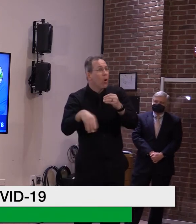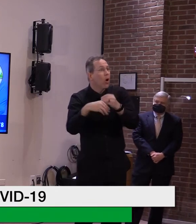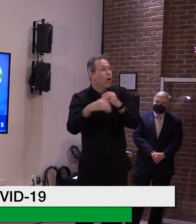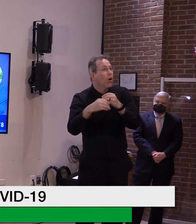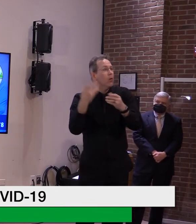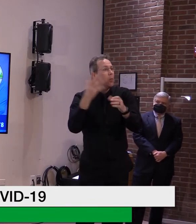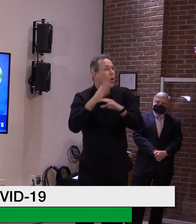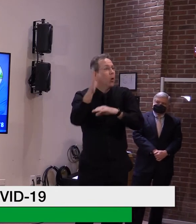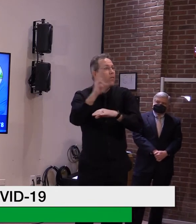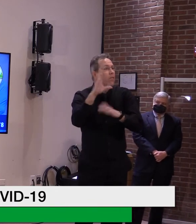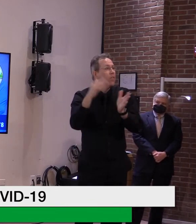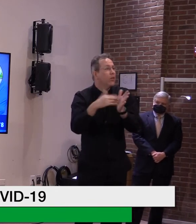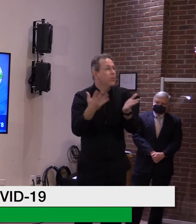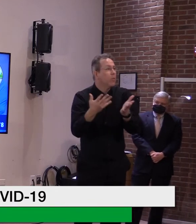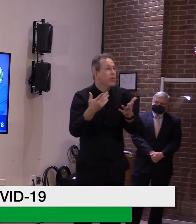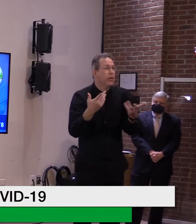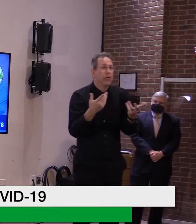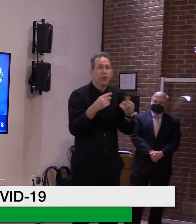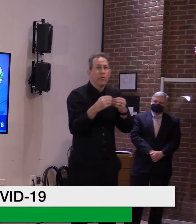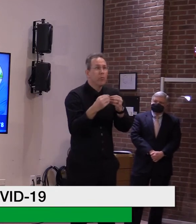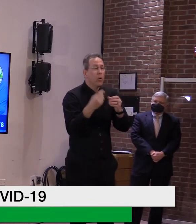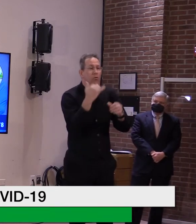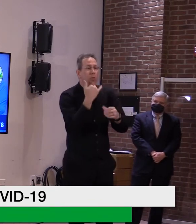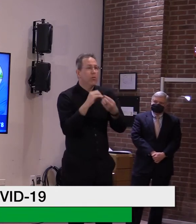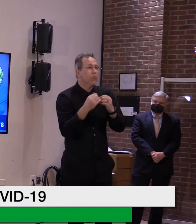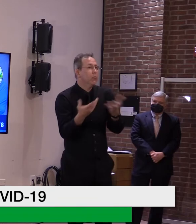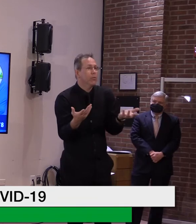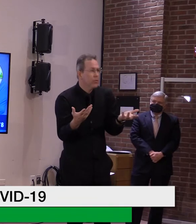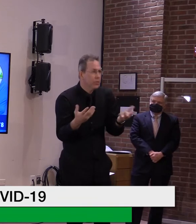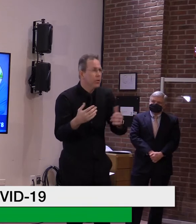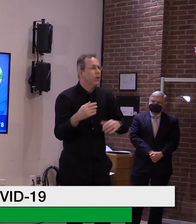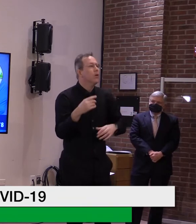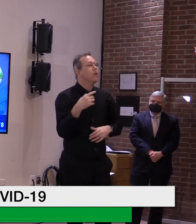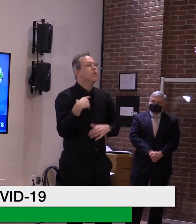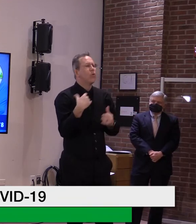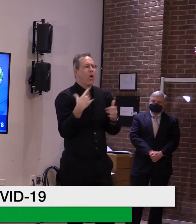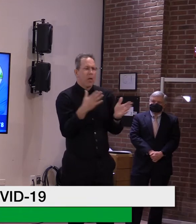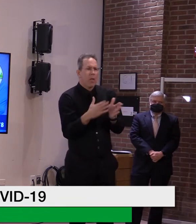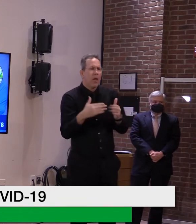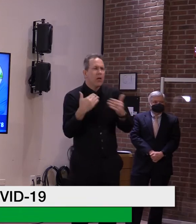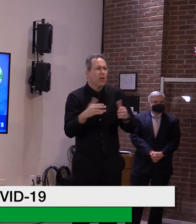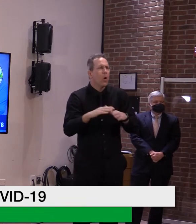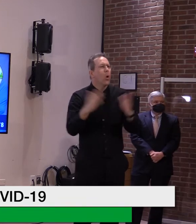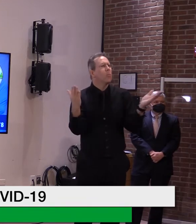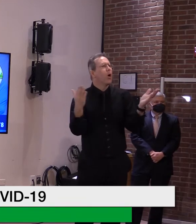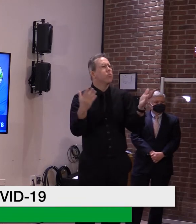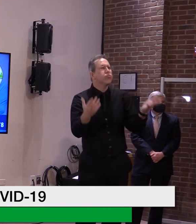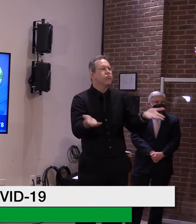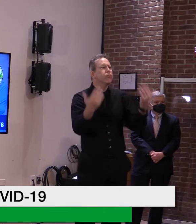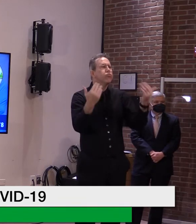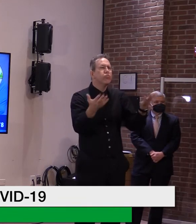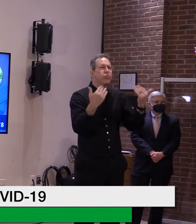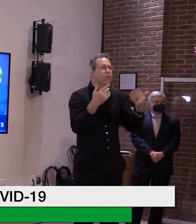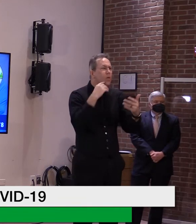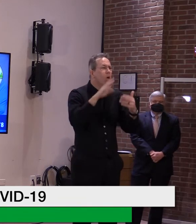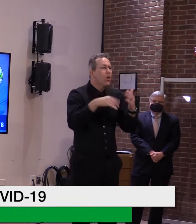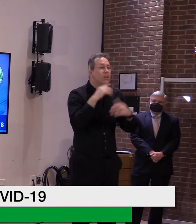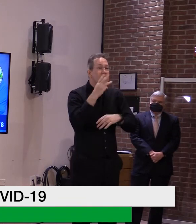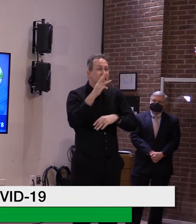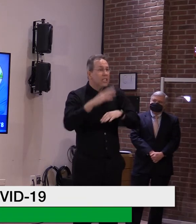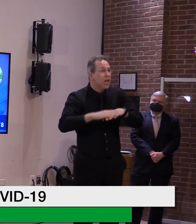we were going to open it up, the entire age band, all at once, 16 to 65.